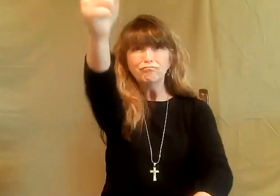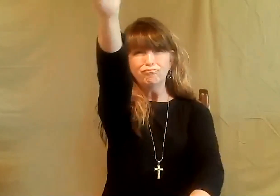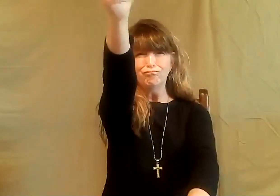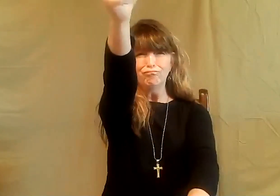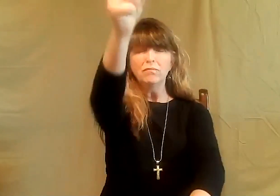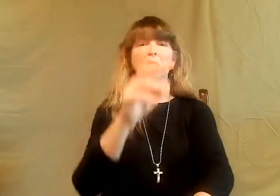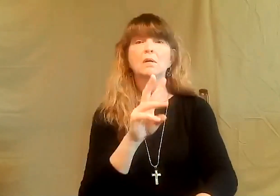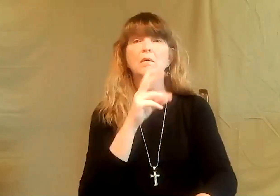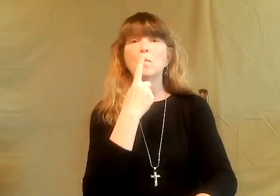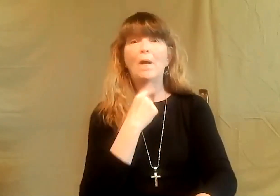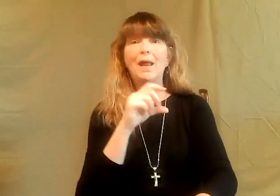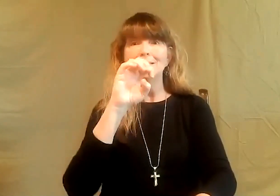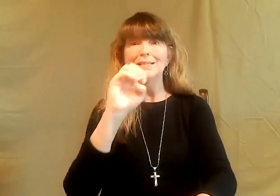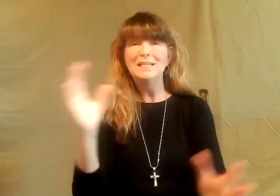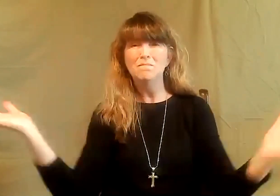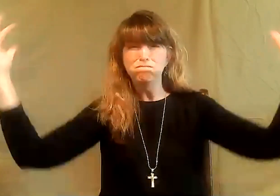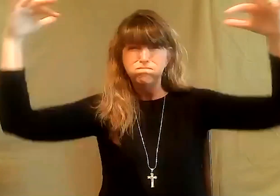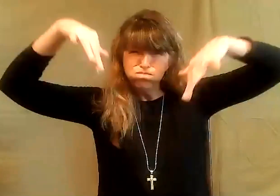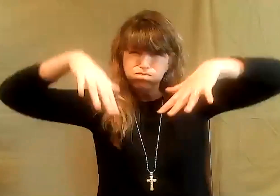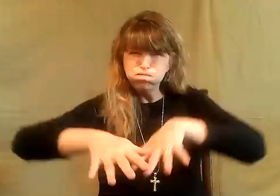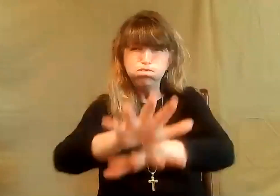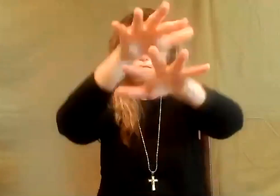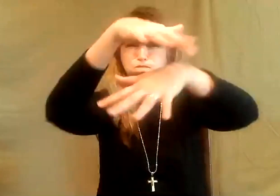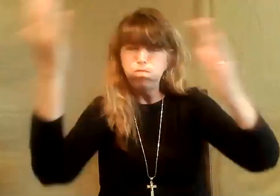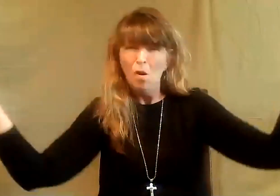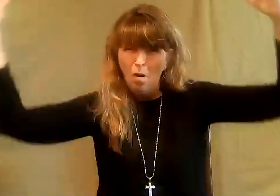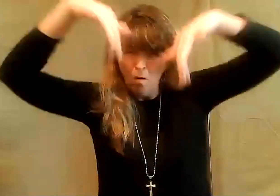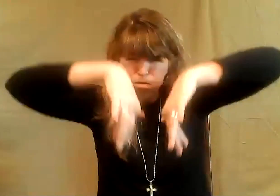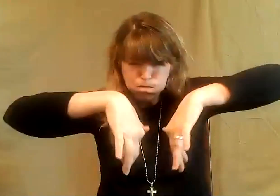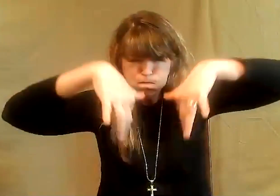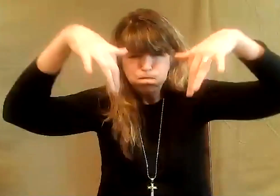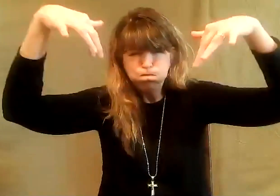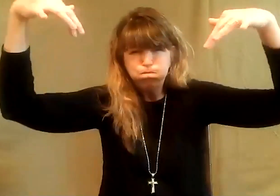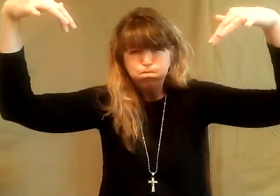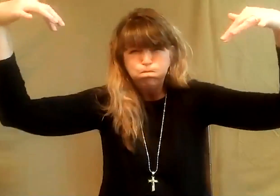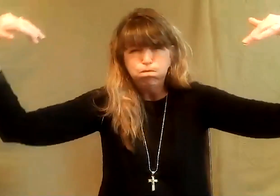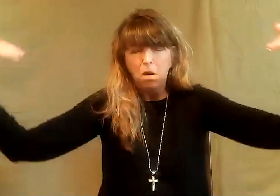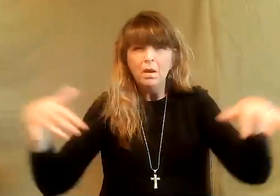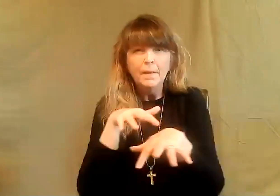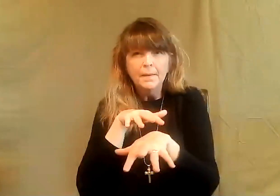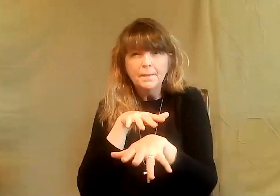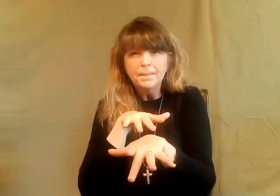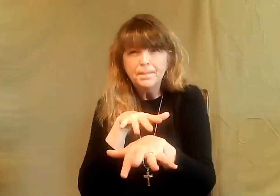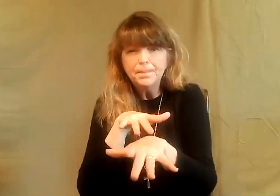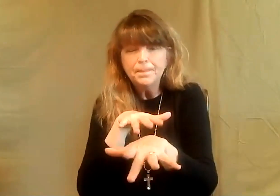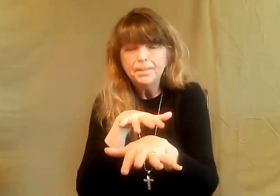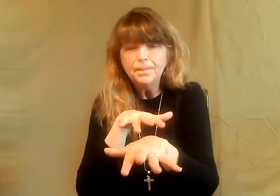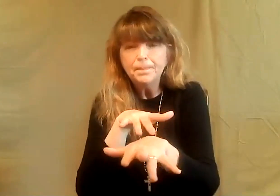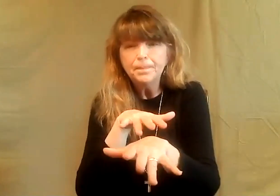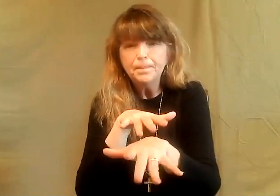Lead them with your staff. Hold it high. And the Red Sea will part for you so that you can